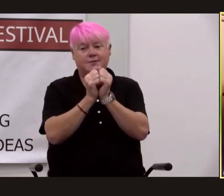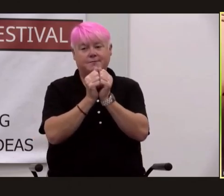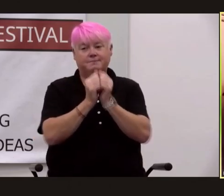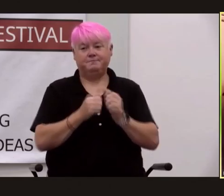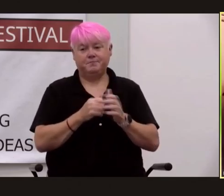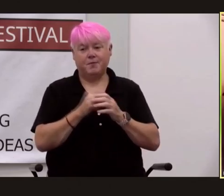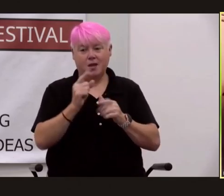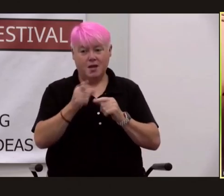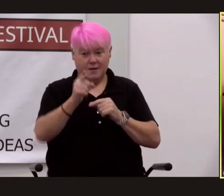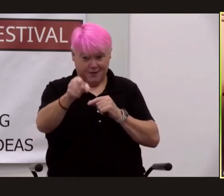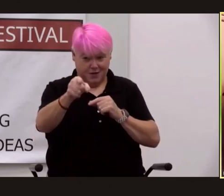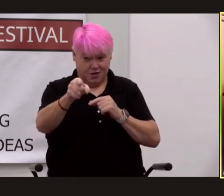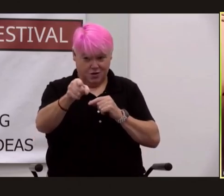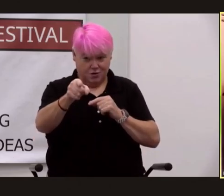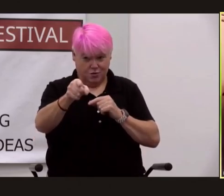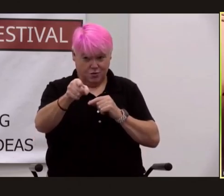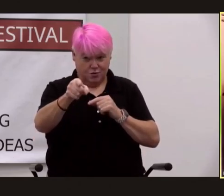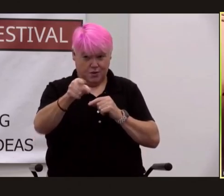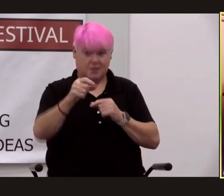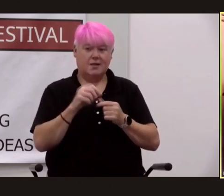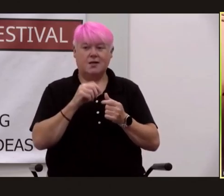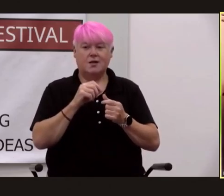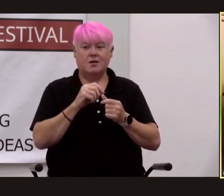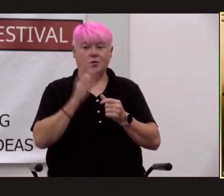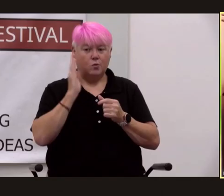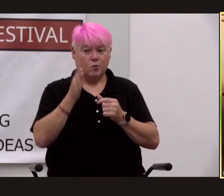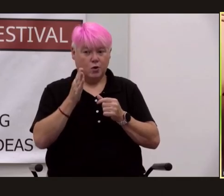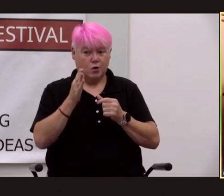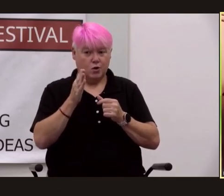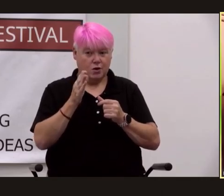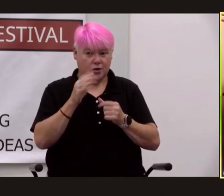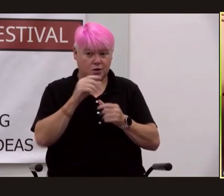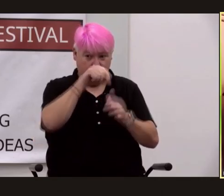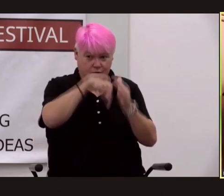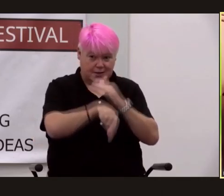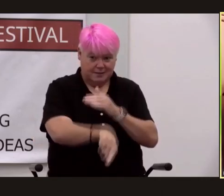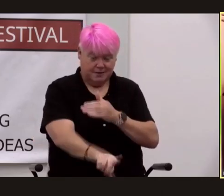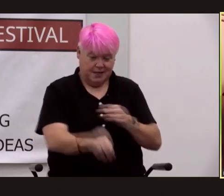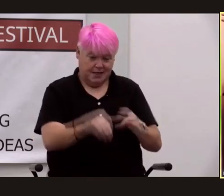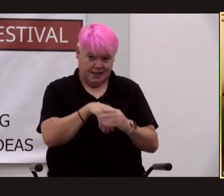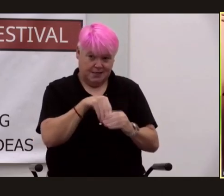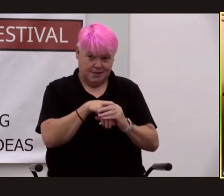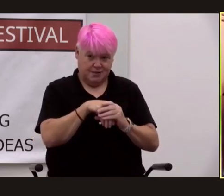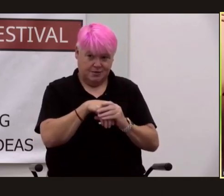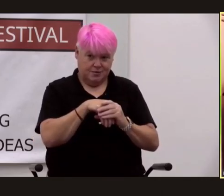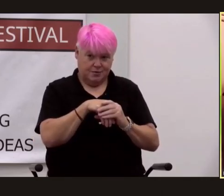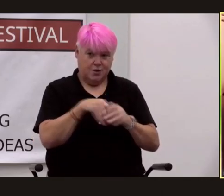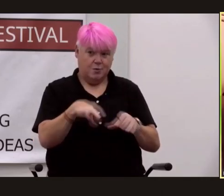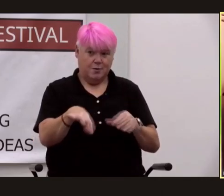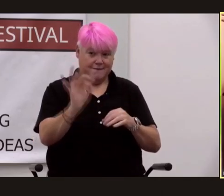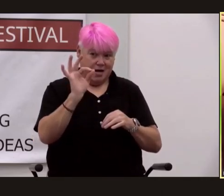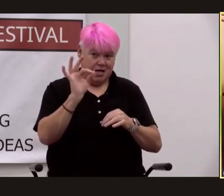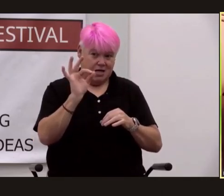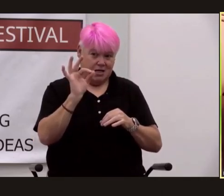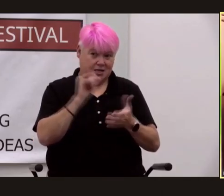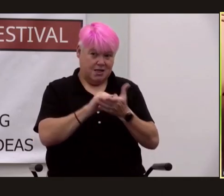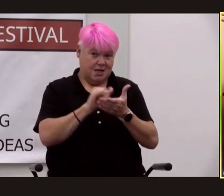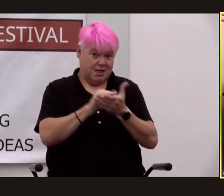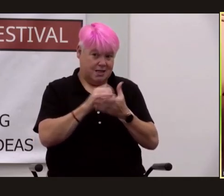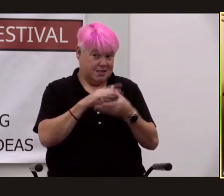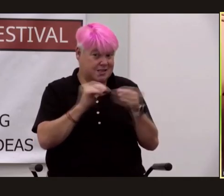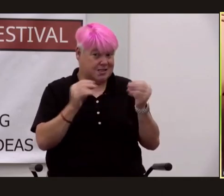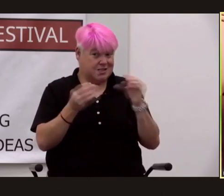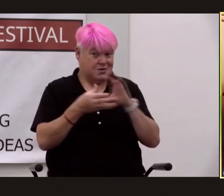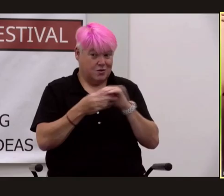you if a reporter were to dig deeply enough you would find that this story is